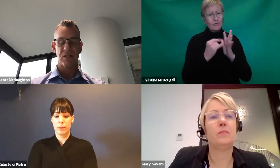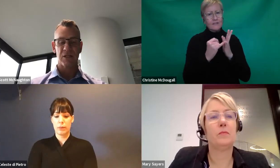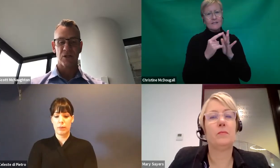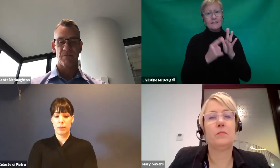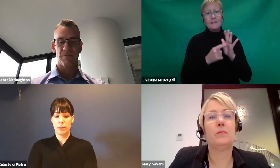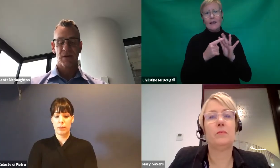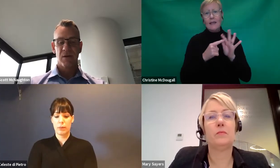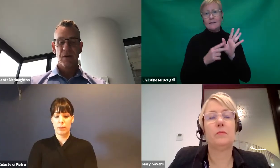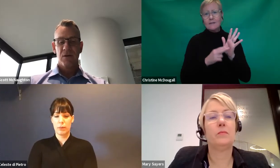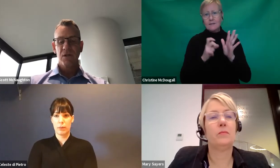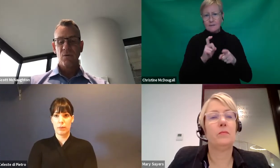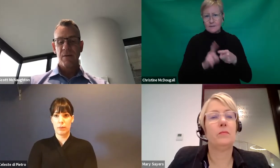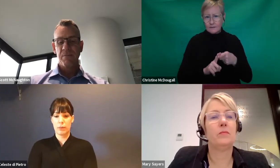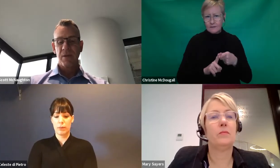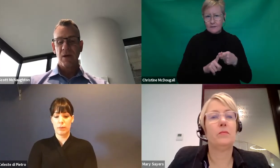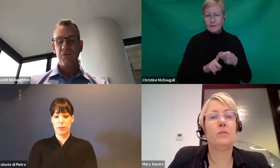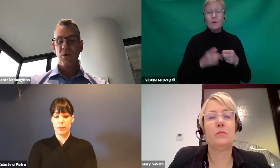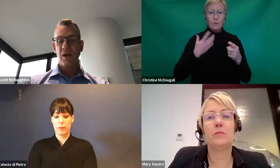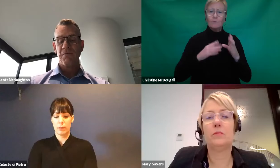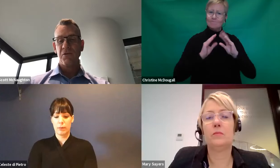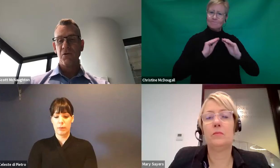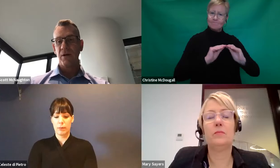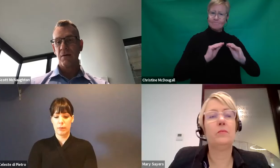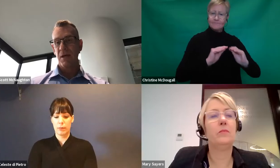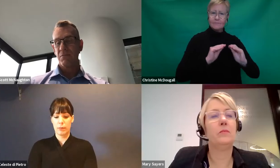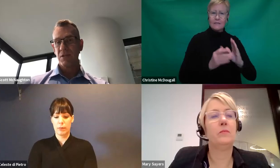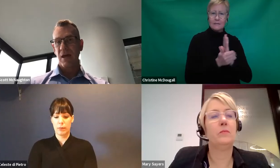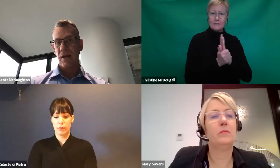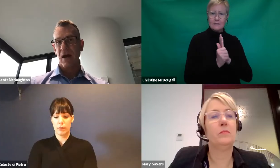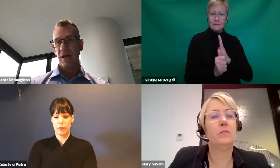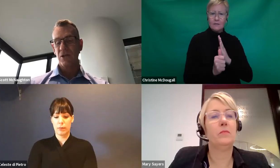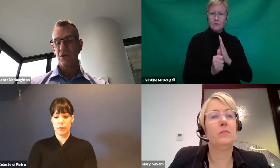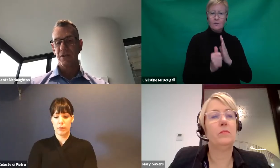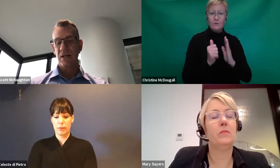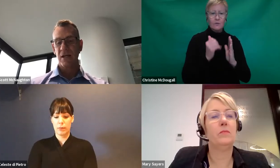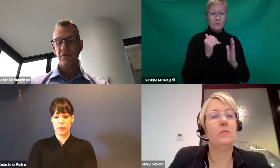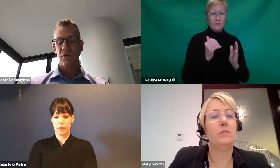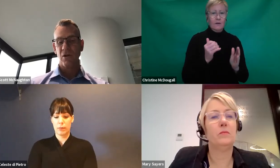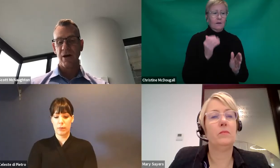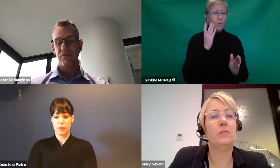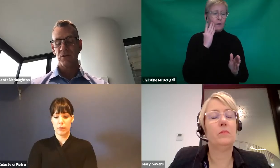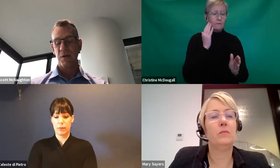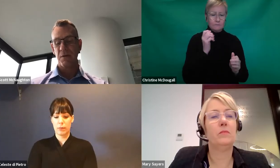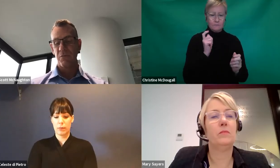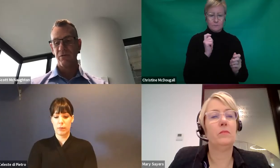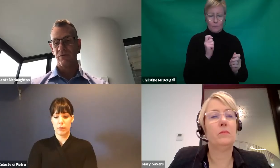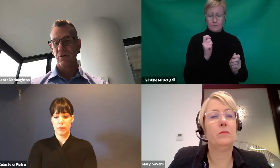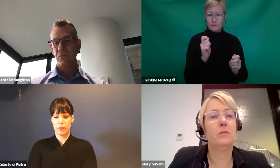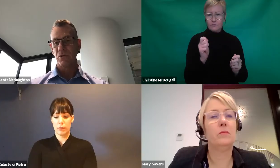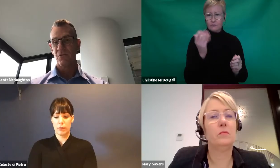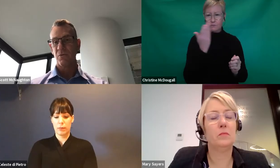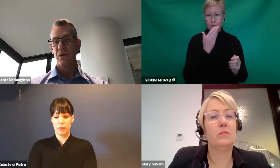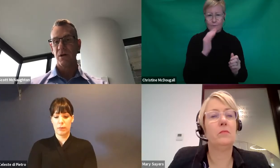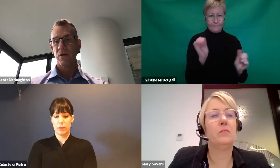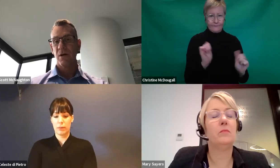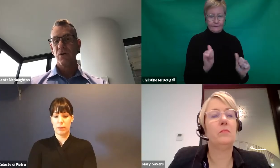transition. So if you're coming up to that age or stage in your life as people are moving from